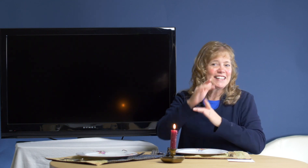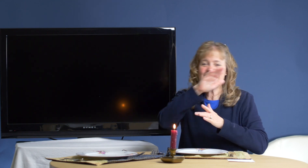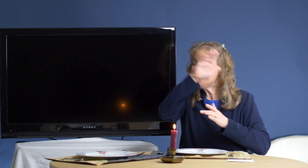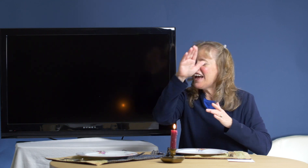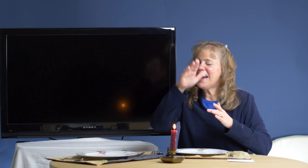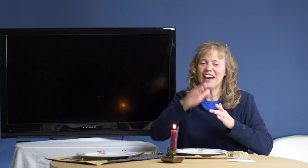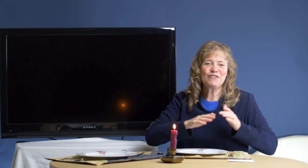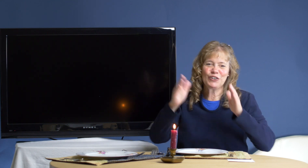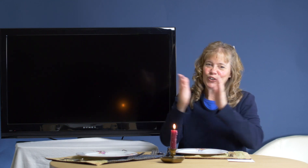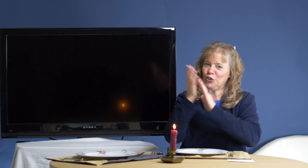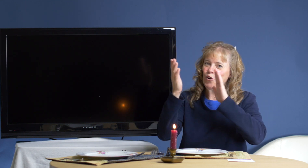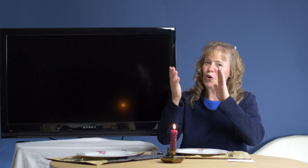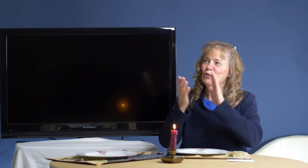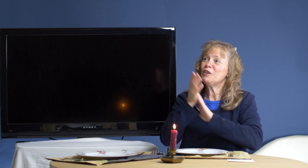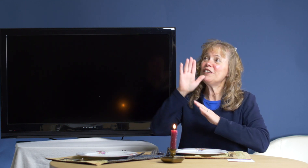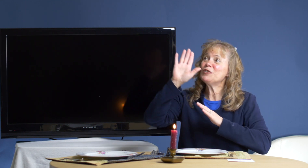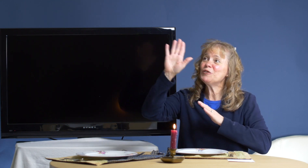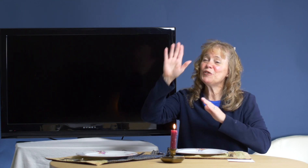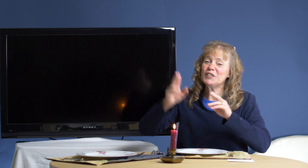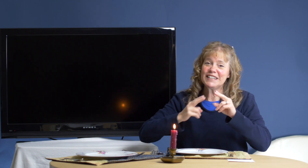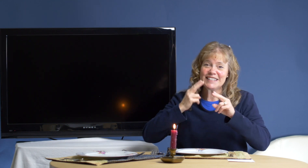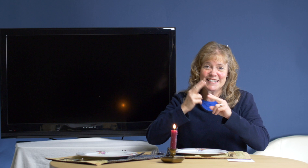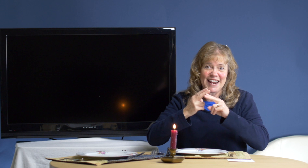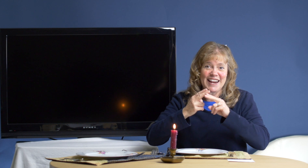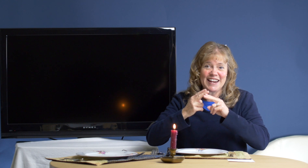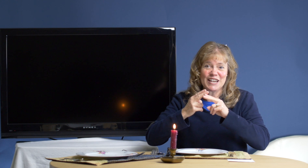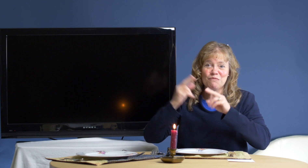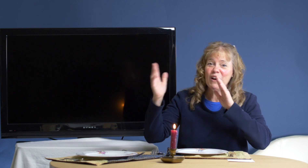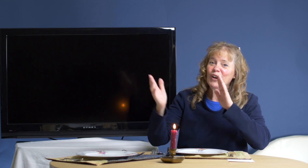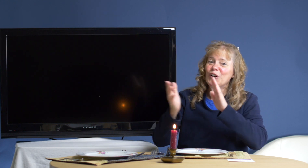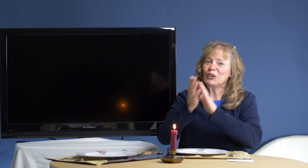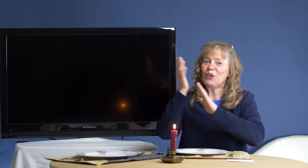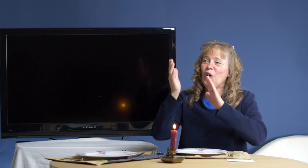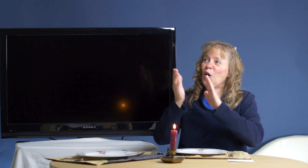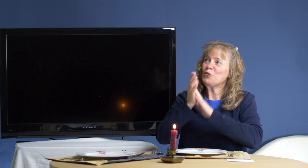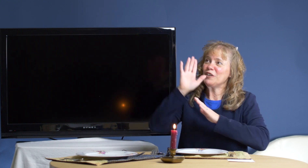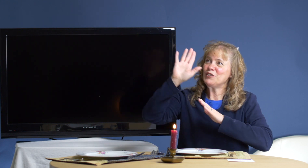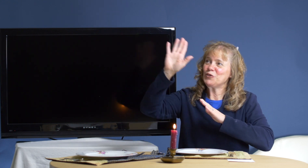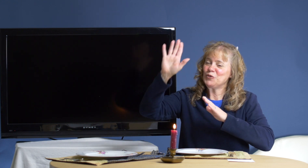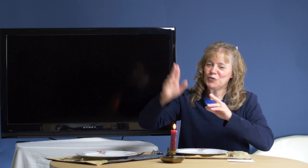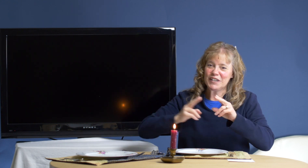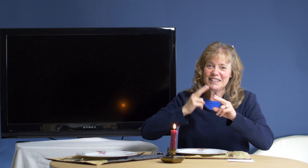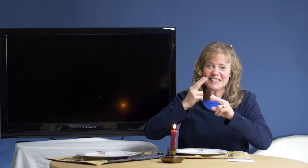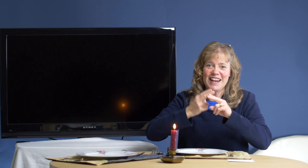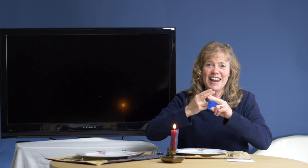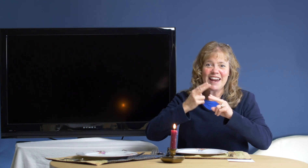never. Glory to his name. Glory to his name.